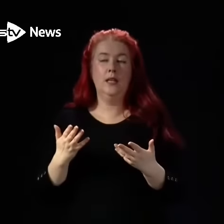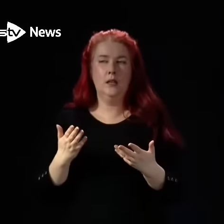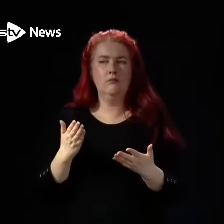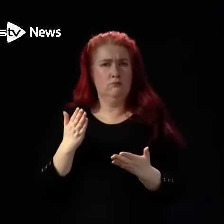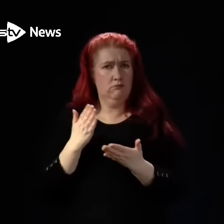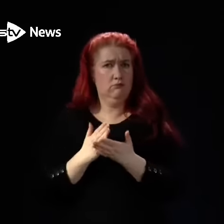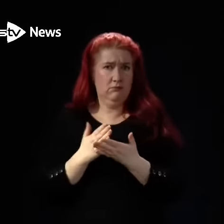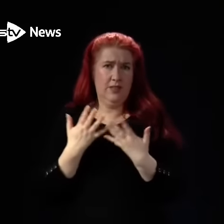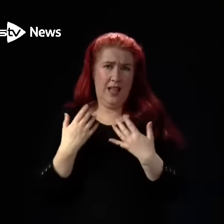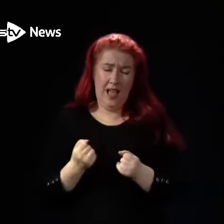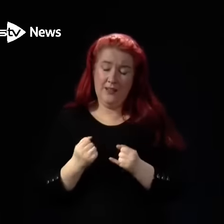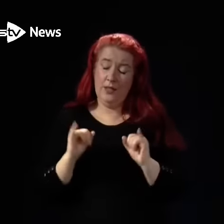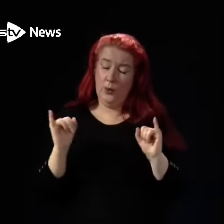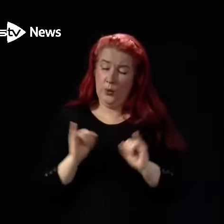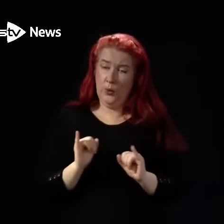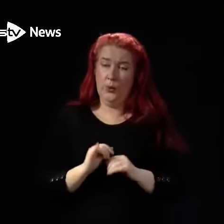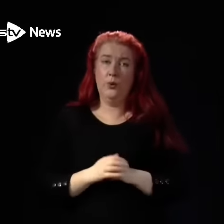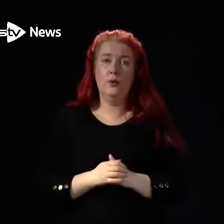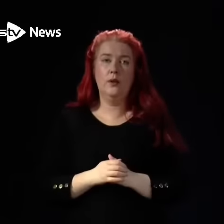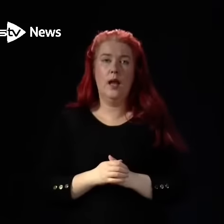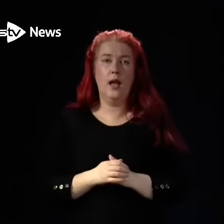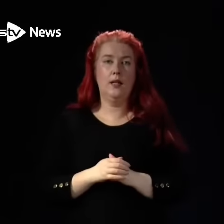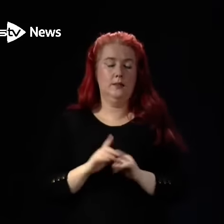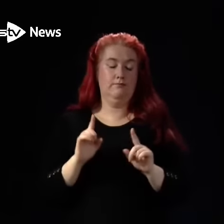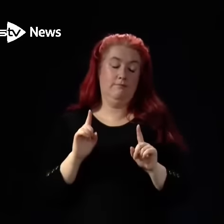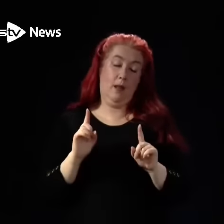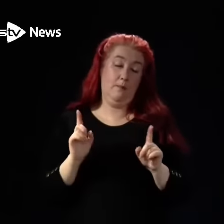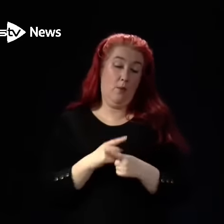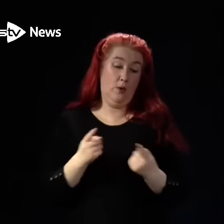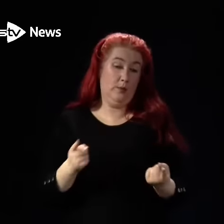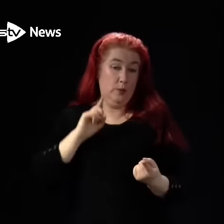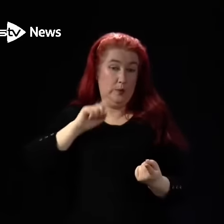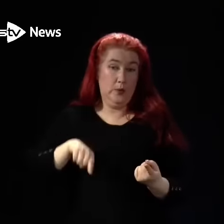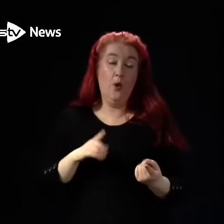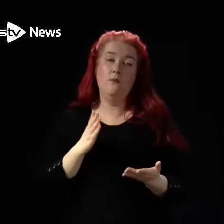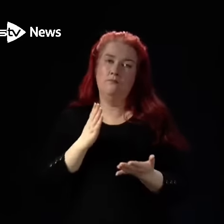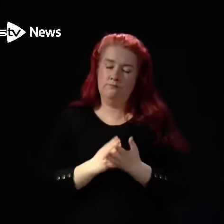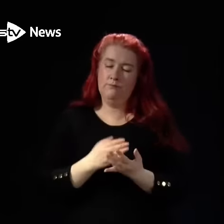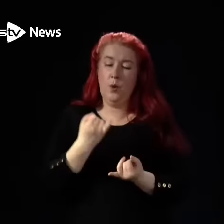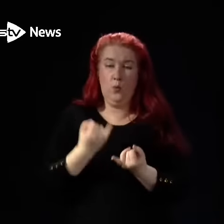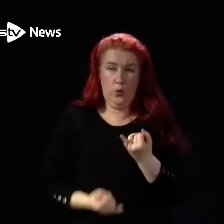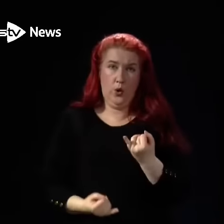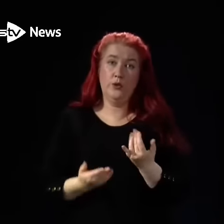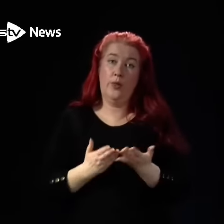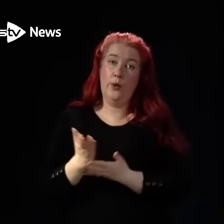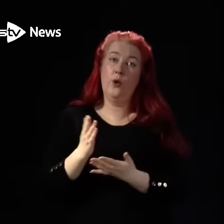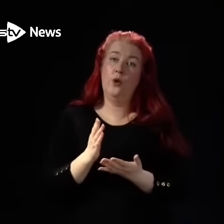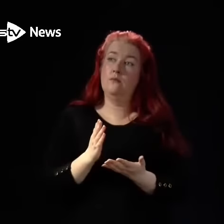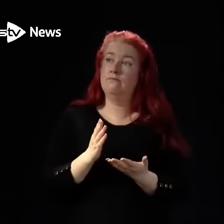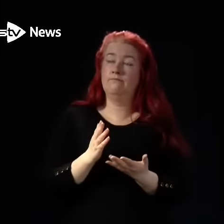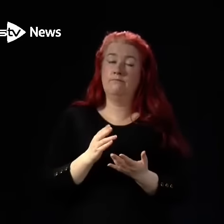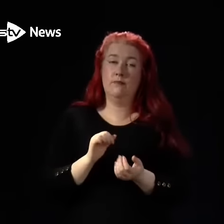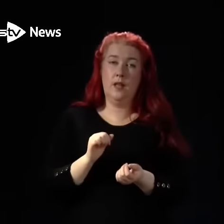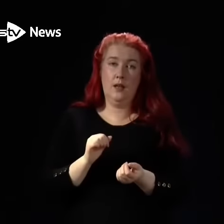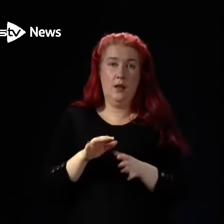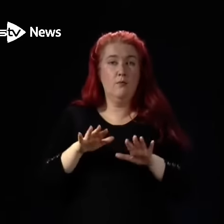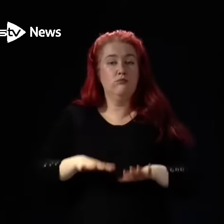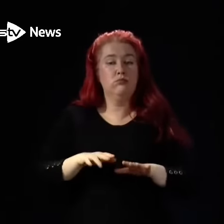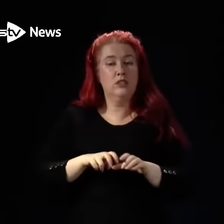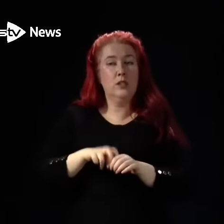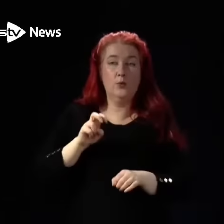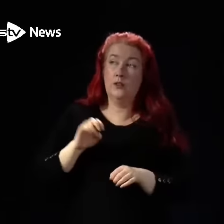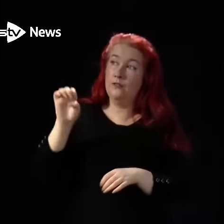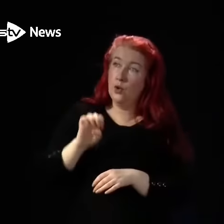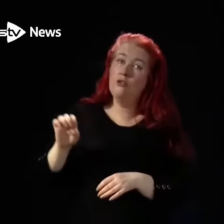significantly and there's no getting away from this – significantly exacerbated by the ending of freedom of movement as part of Brexit.